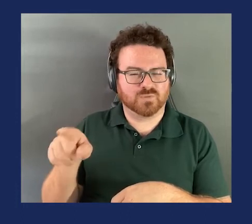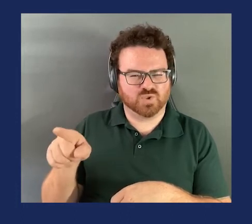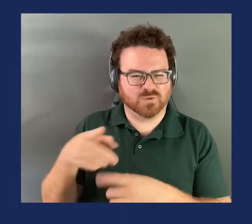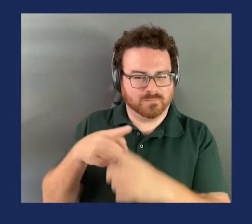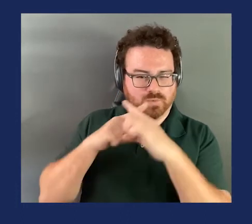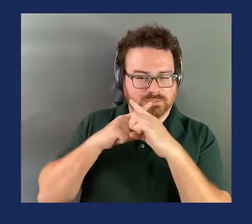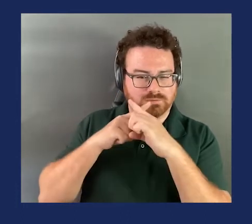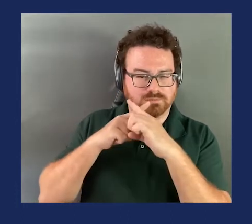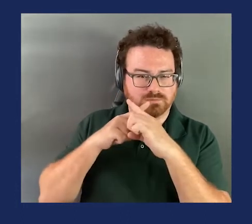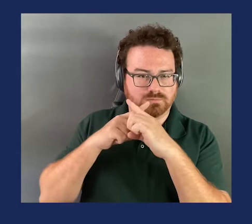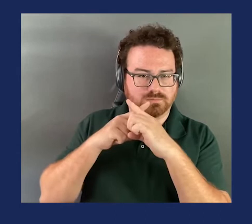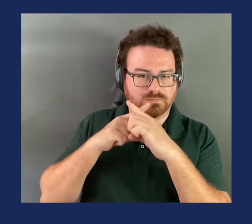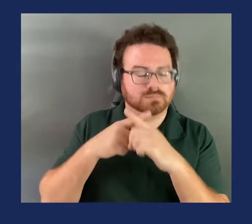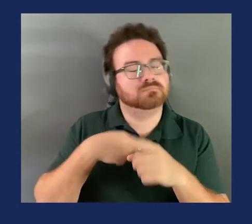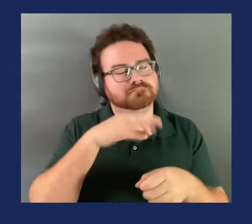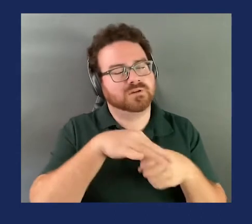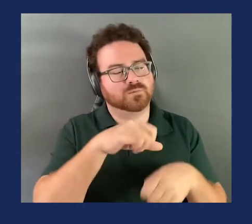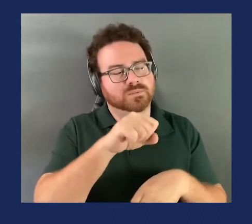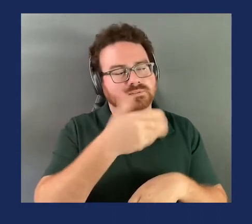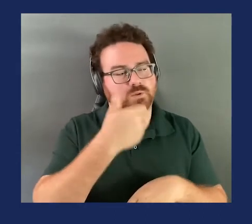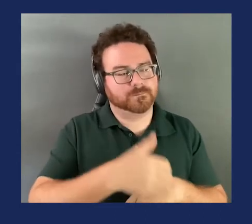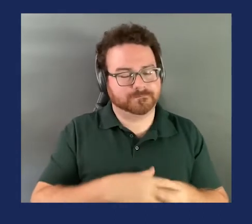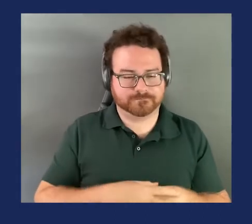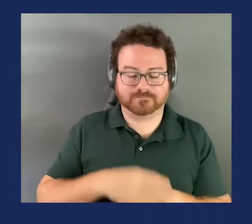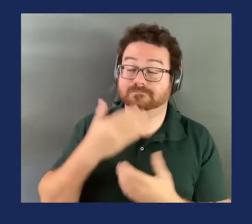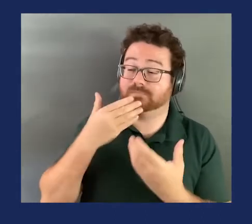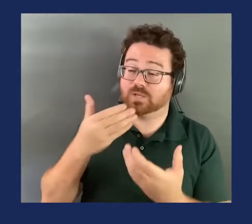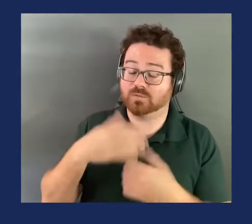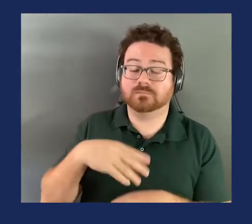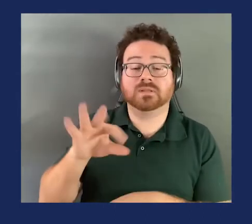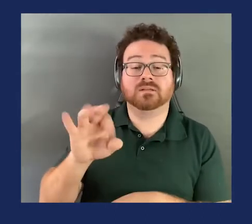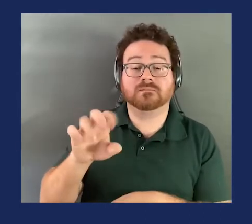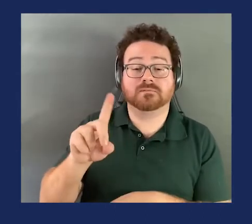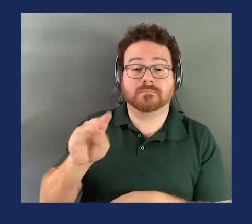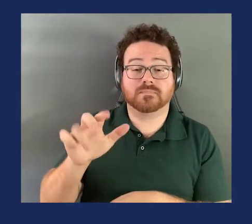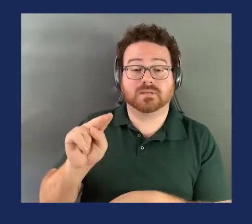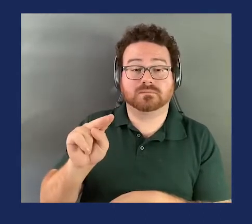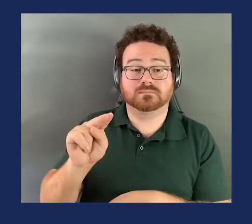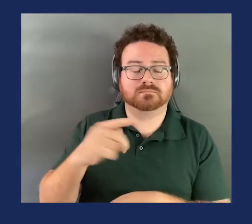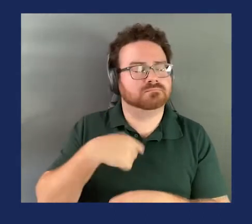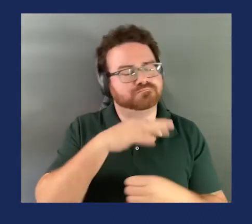muted. I vote yes. Thank you. Thank you. Commissioner Feldman. I vote no.